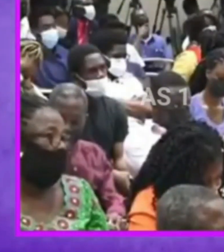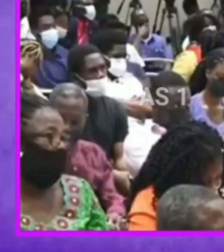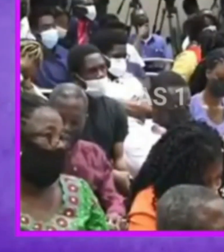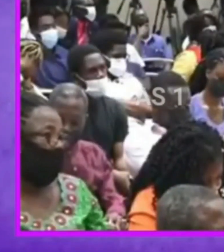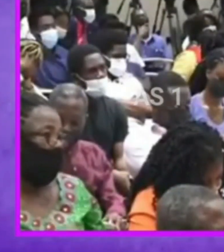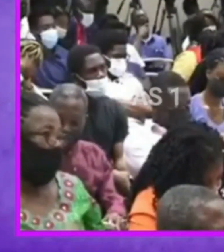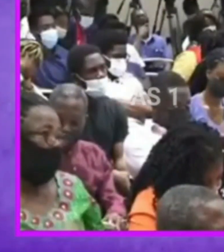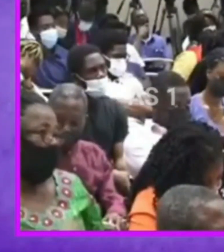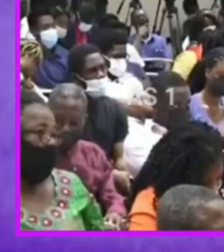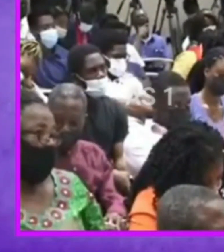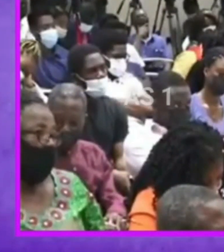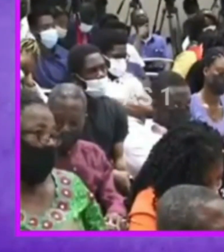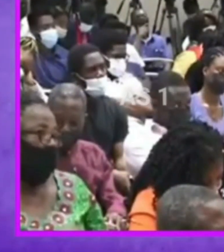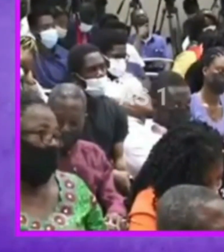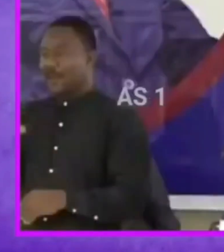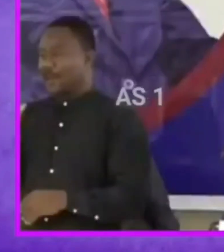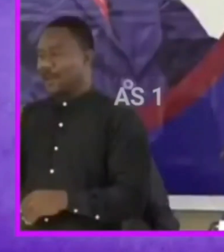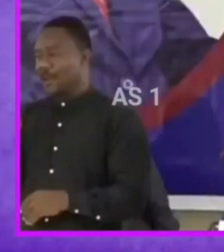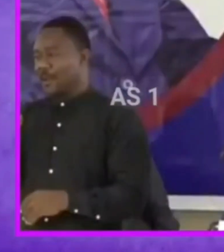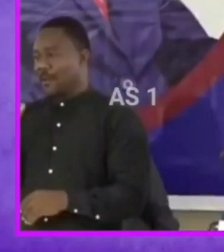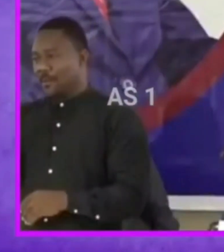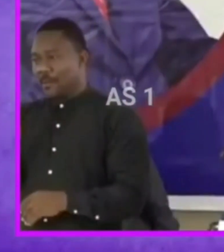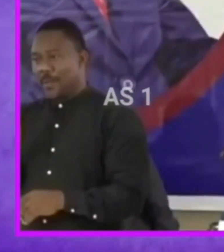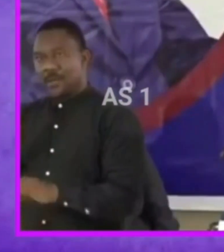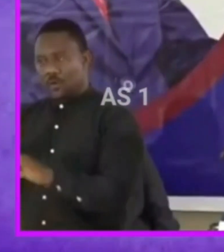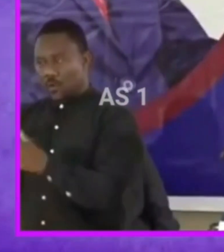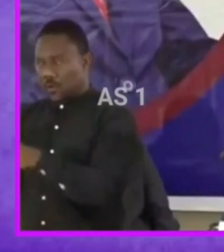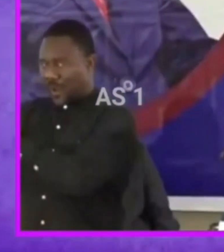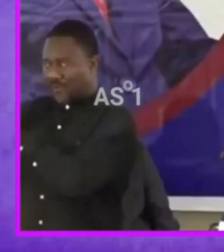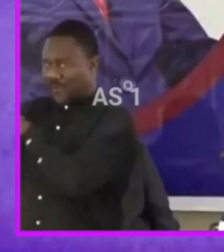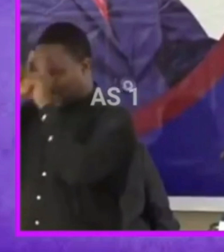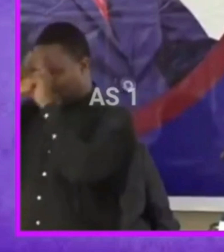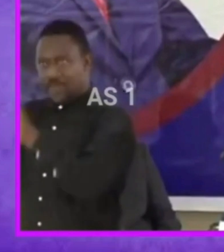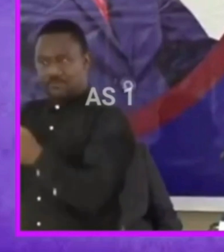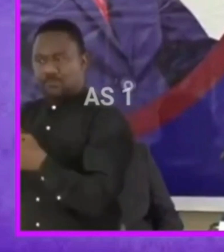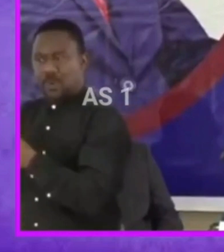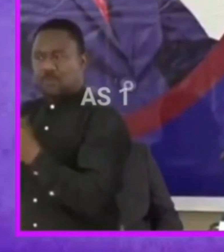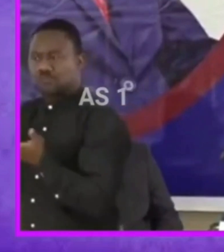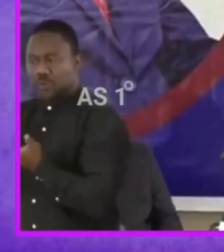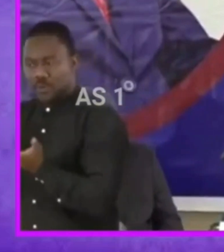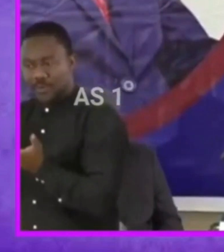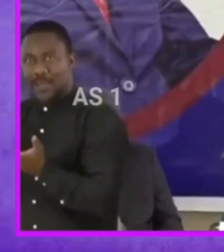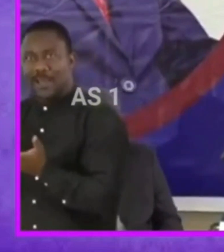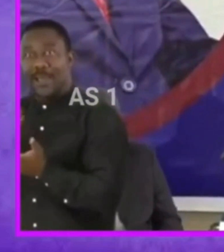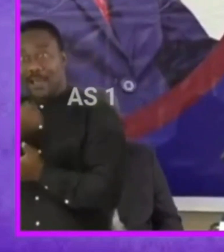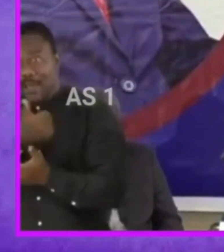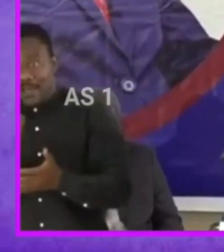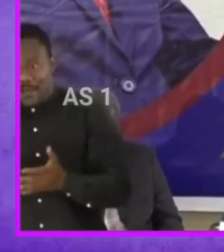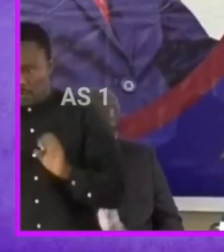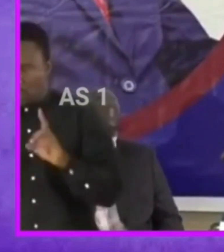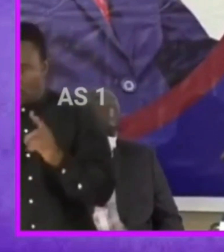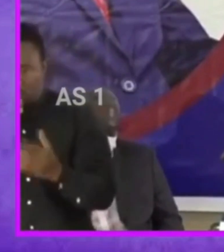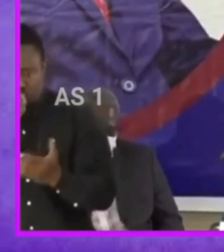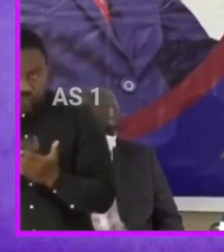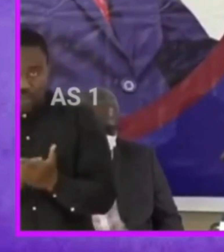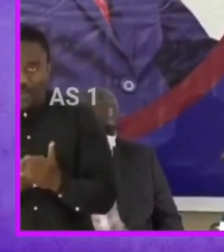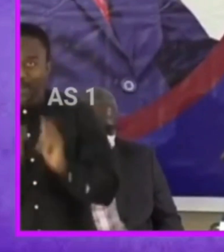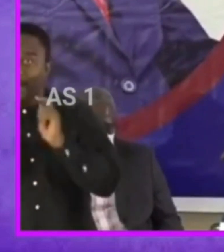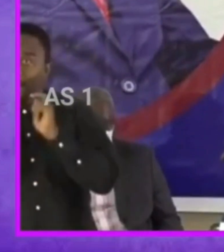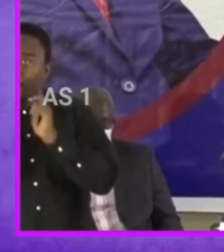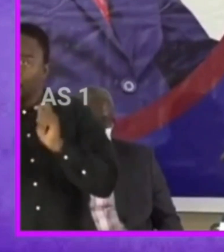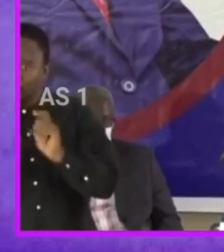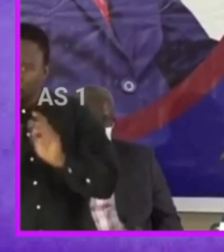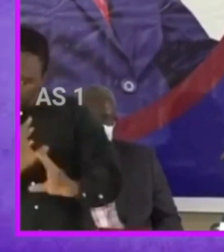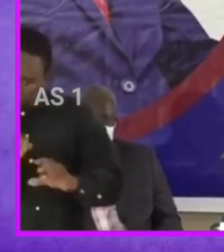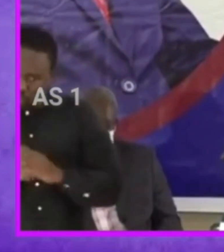soon we'll continue with our stakeholder engagement to make sure that gifted and talented education will become part of